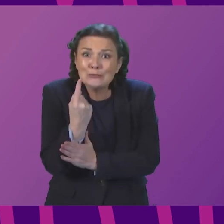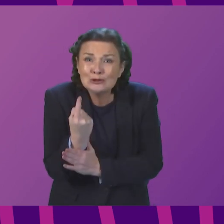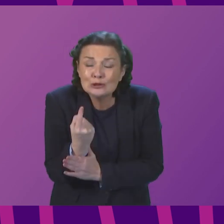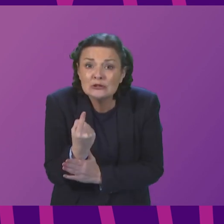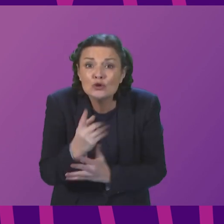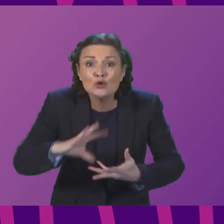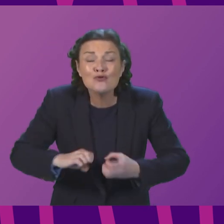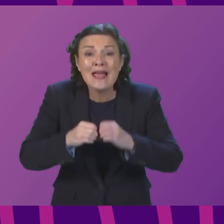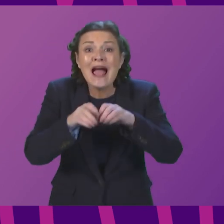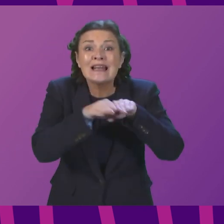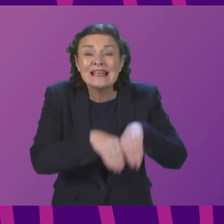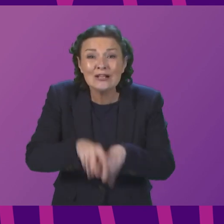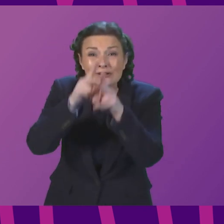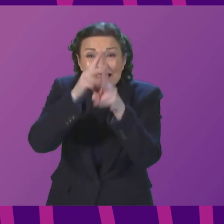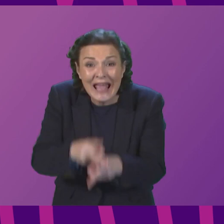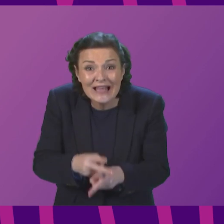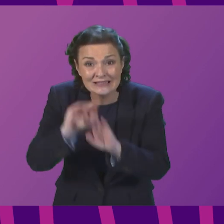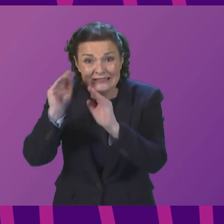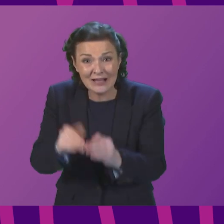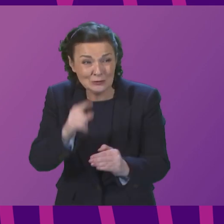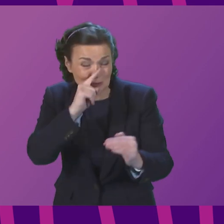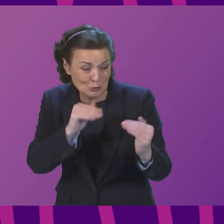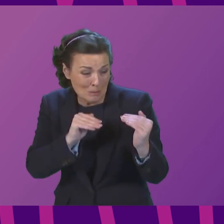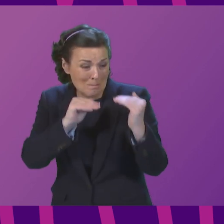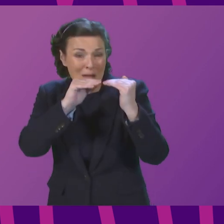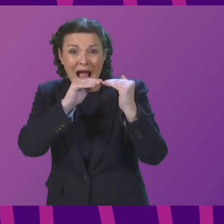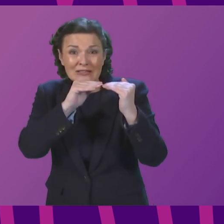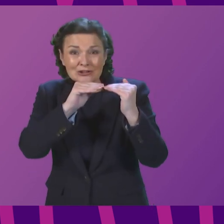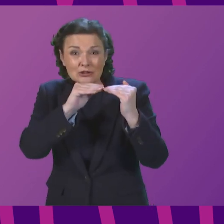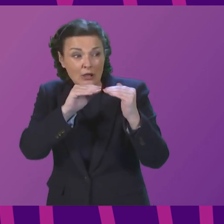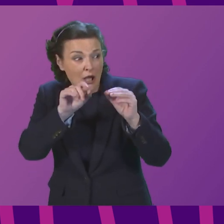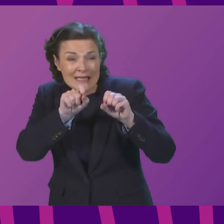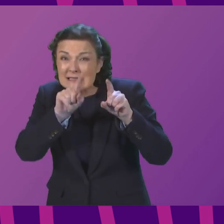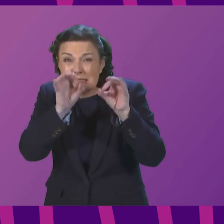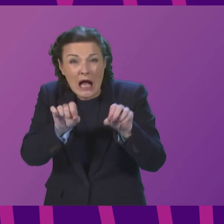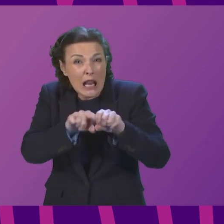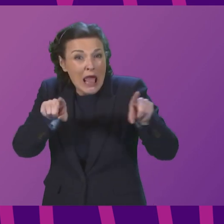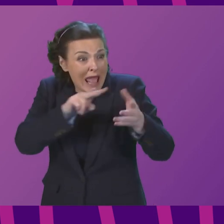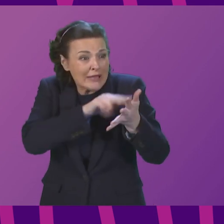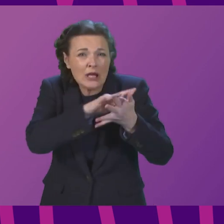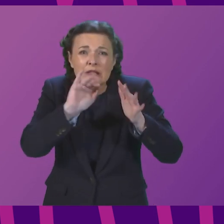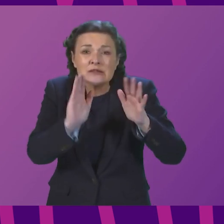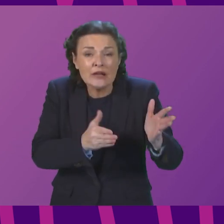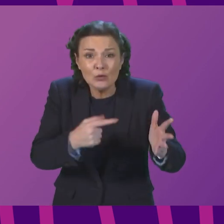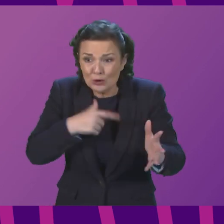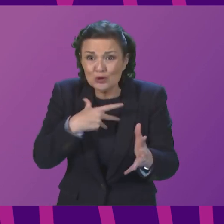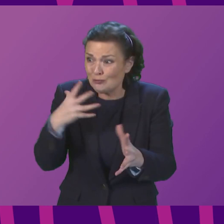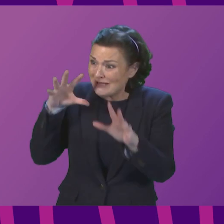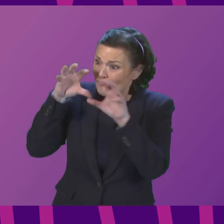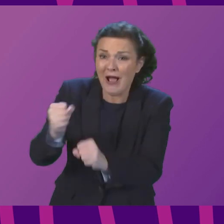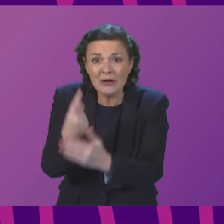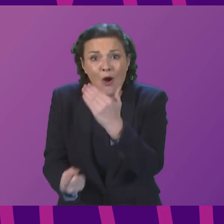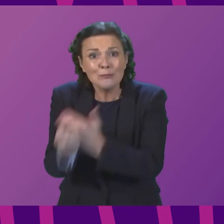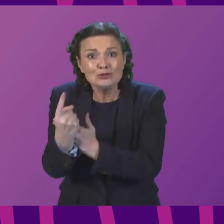National Health Service, is one that I think we should seize and grasp with both hands. It's vital that we get it right, and all members of this